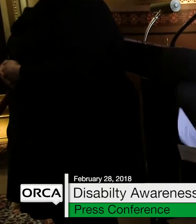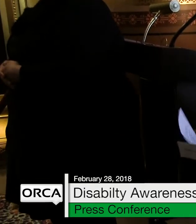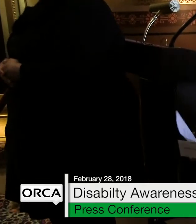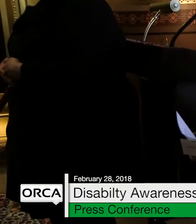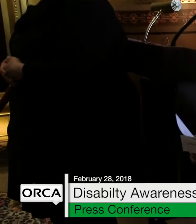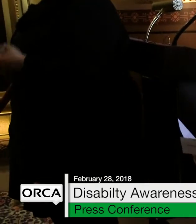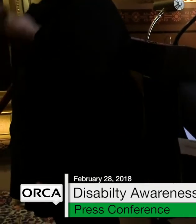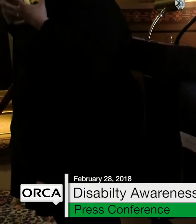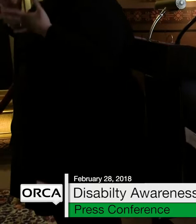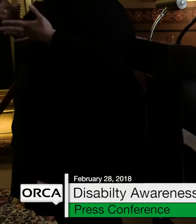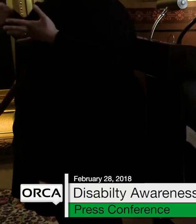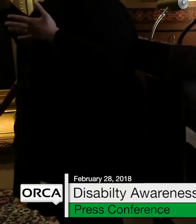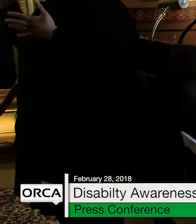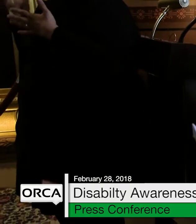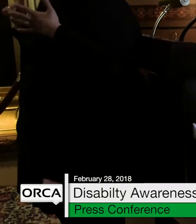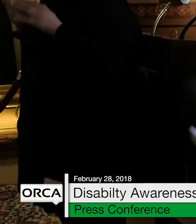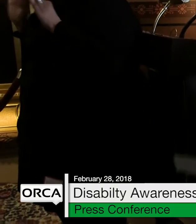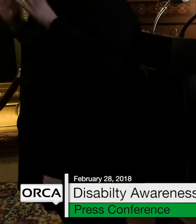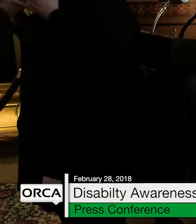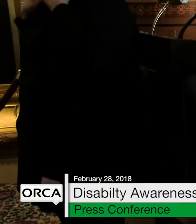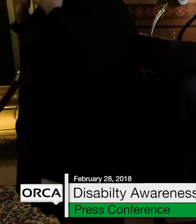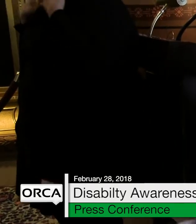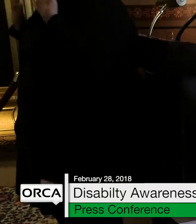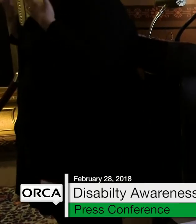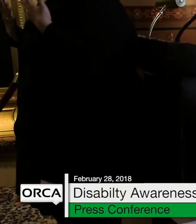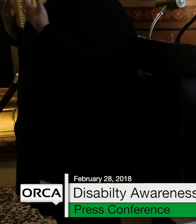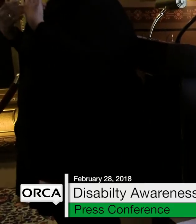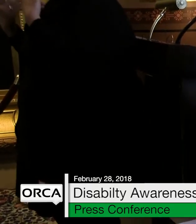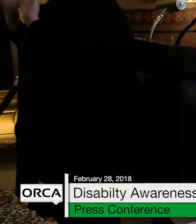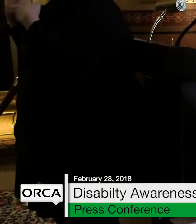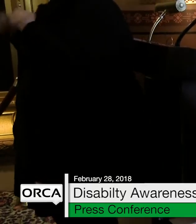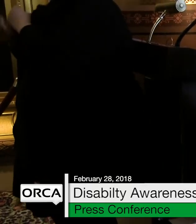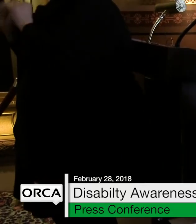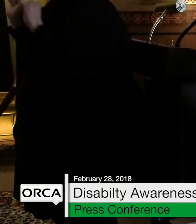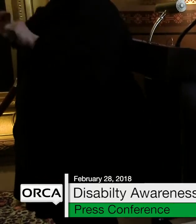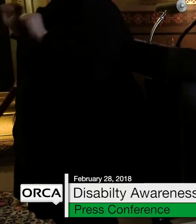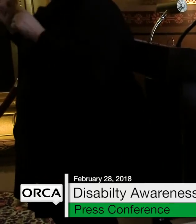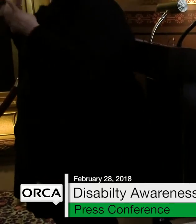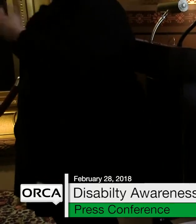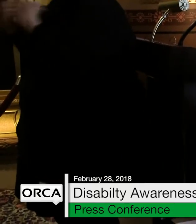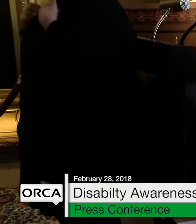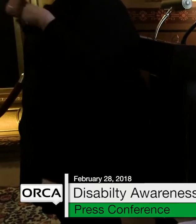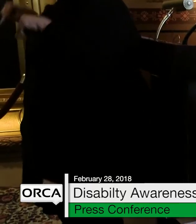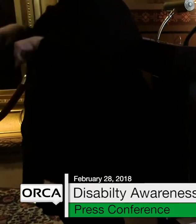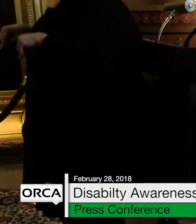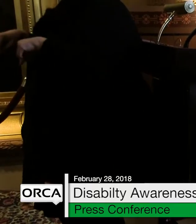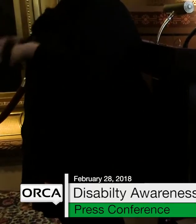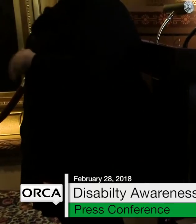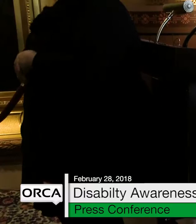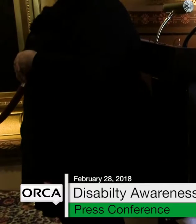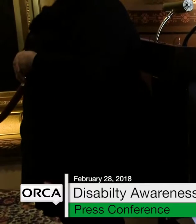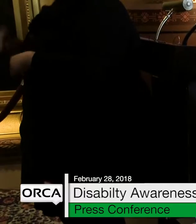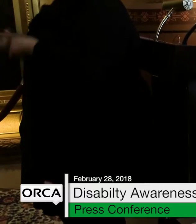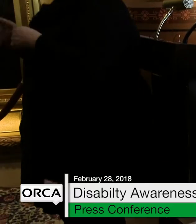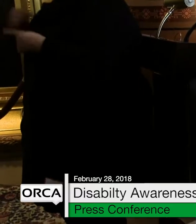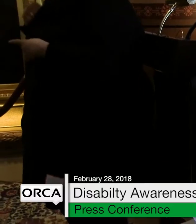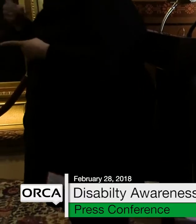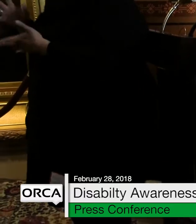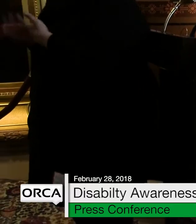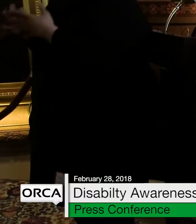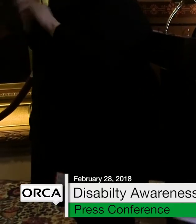and I'm not reading this right, but I will look at some different notes. And just say that